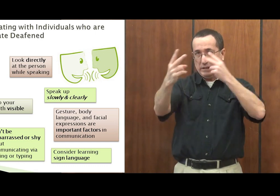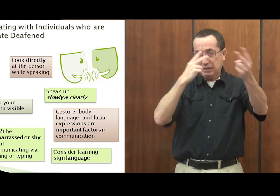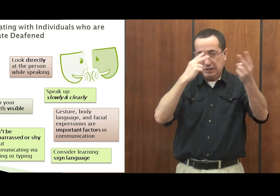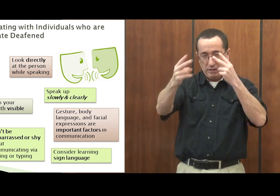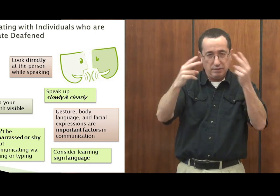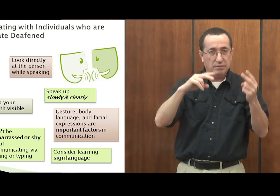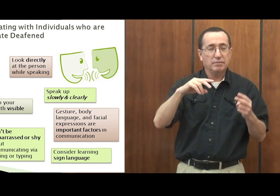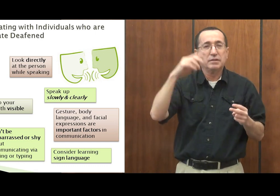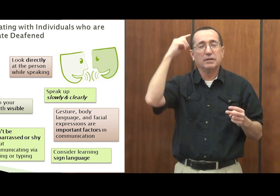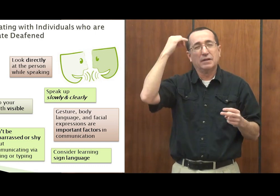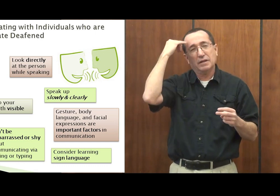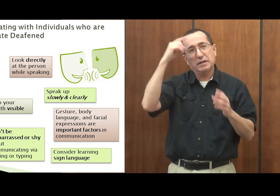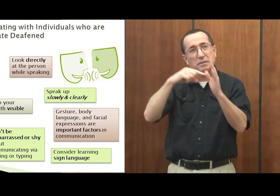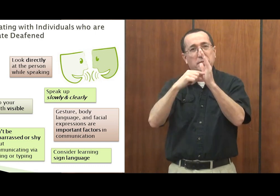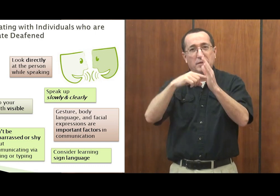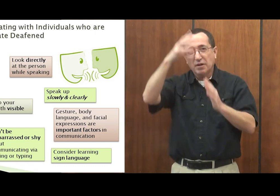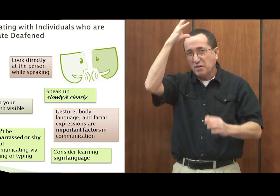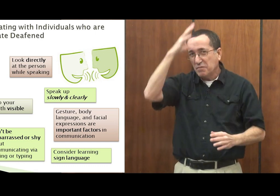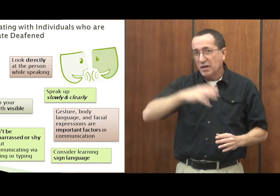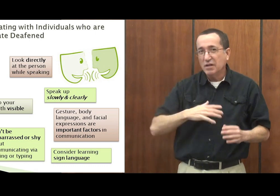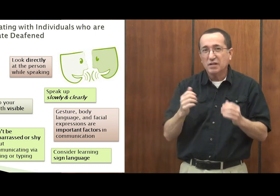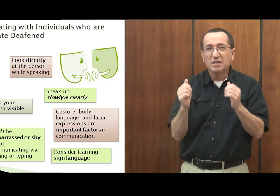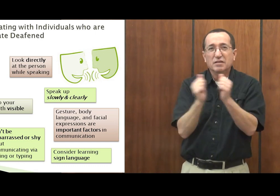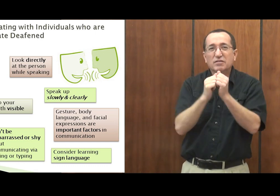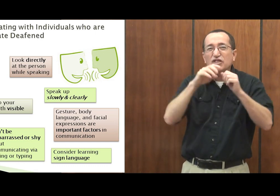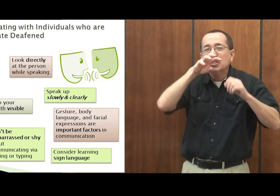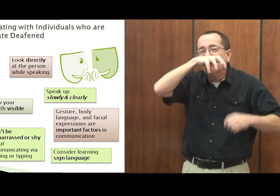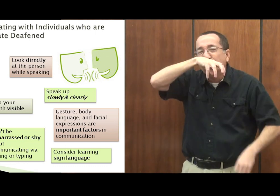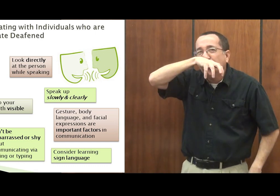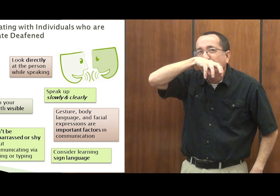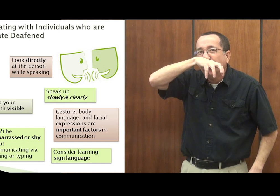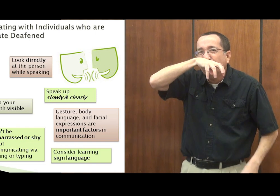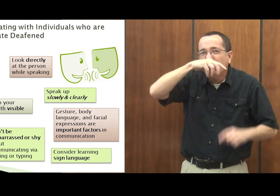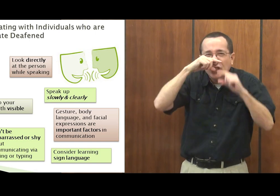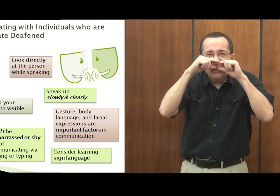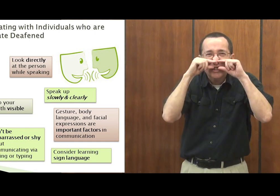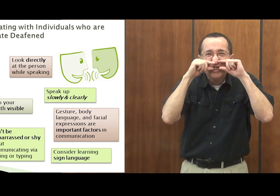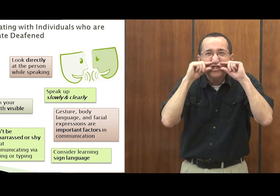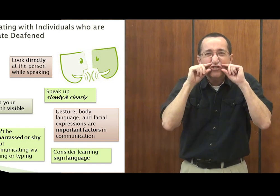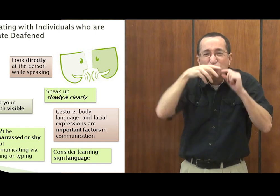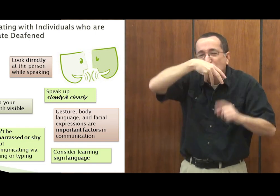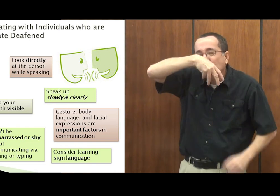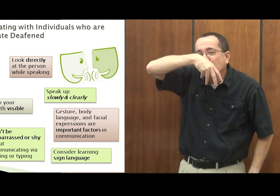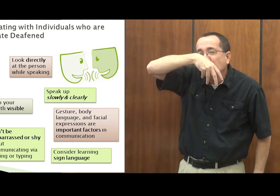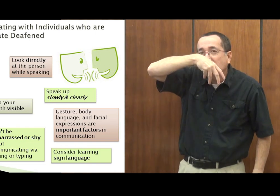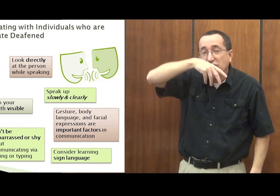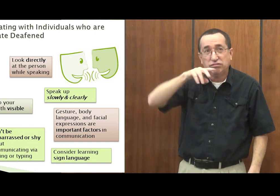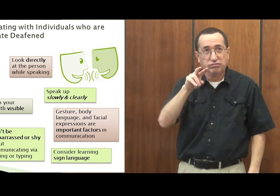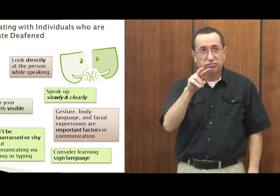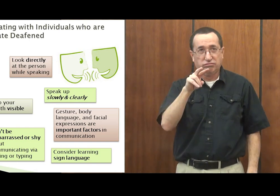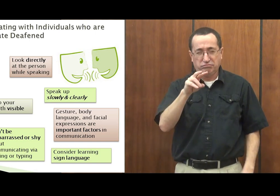Again, keep your mouth visible. Some guys with big old beards or mustaches over their lips,